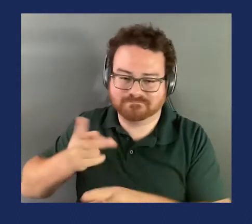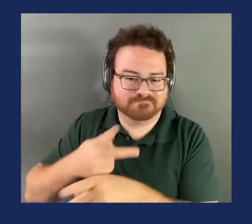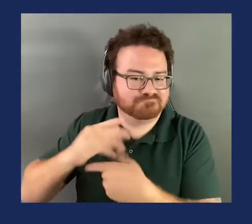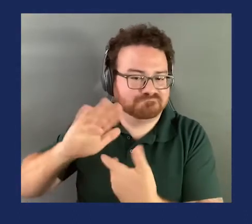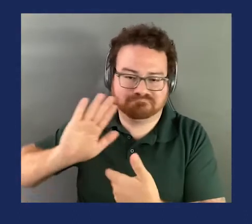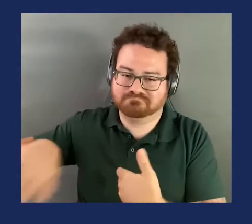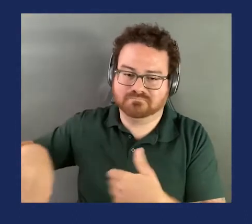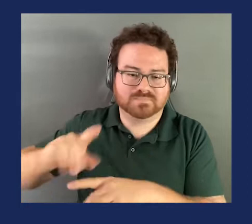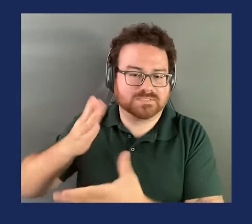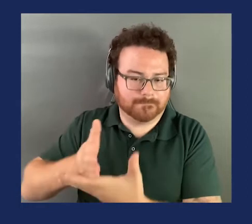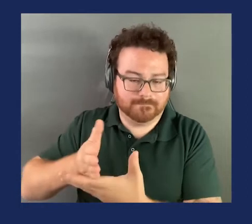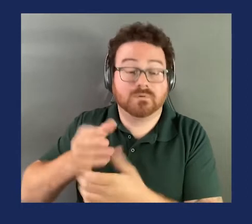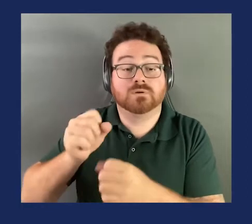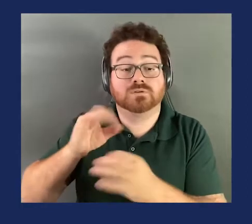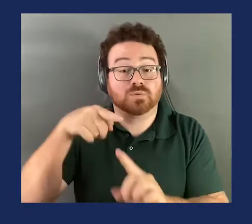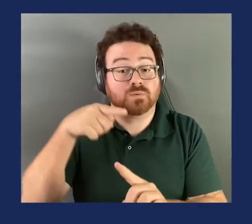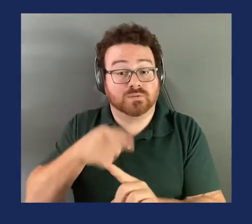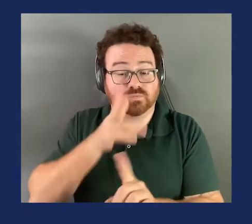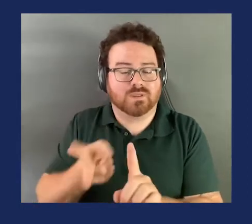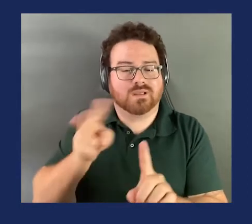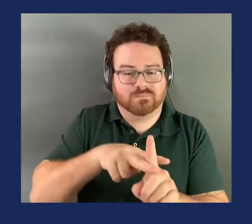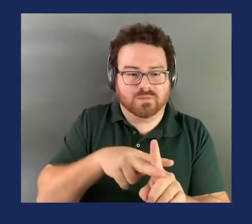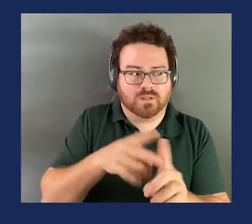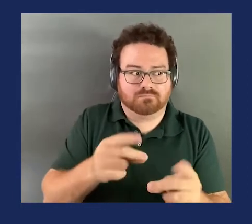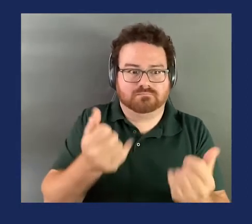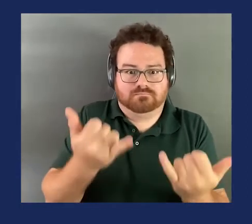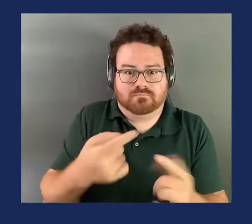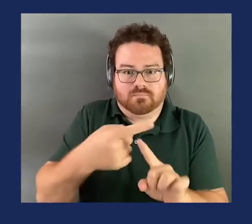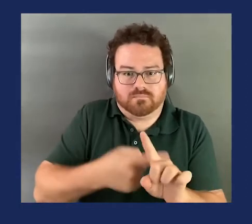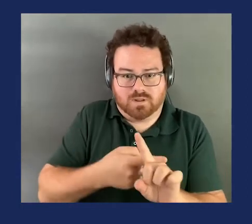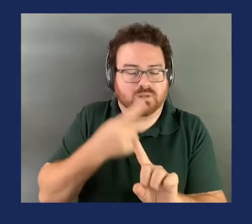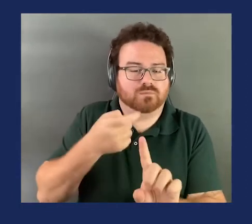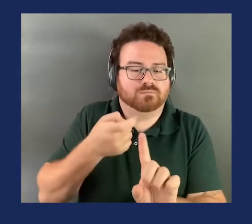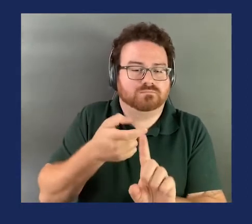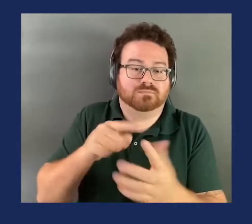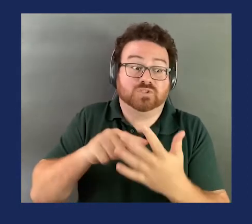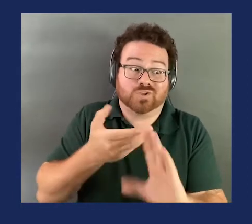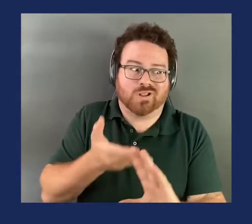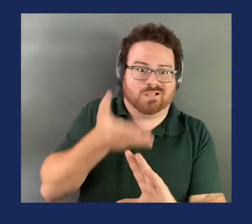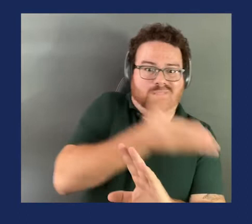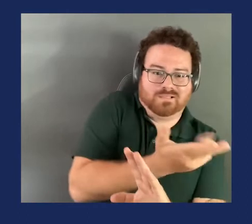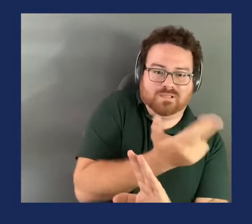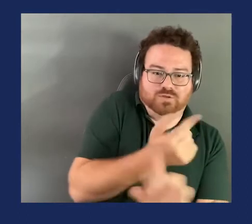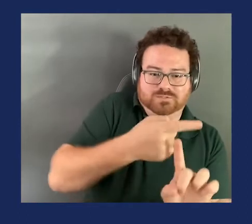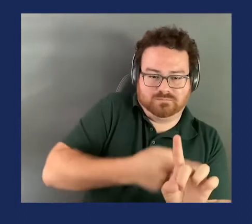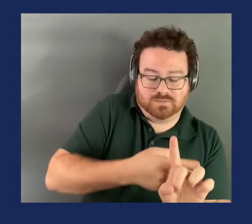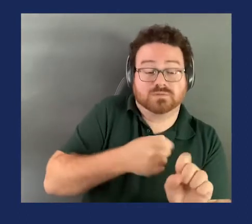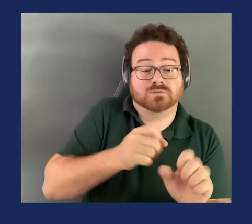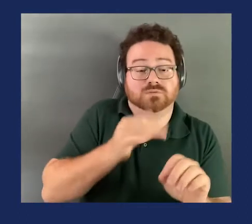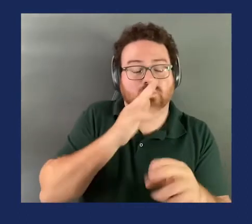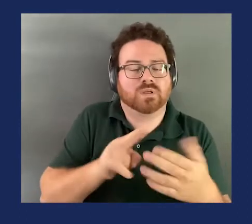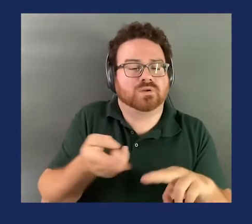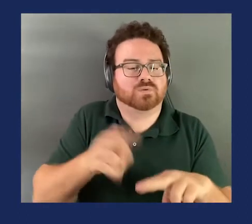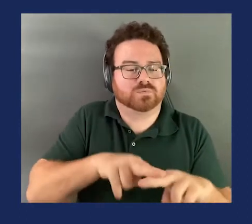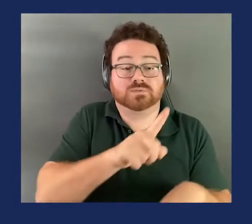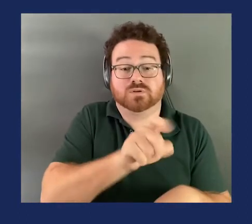in the past 13 months, and it would change the allowable increase in production from 120 percent of the base period to 105